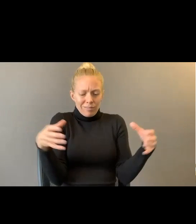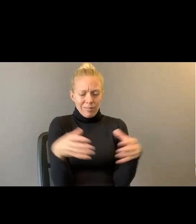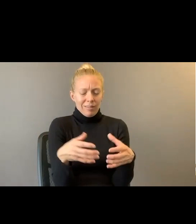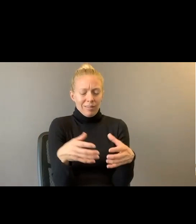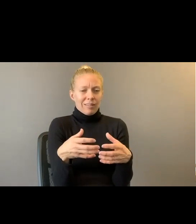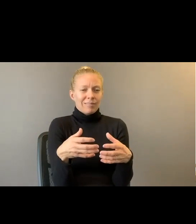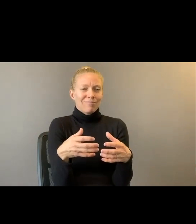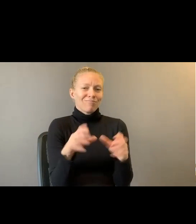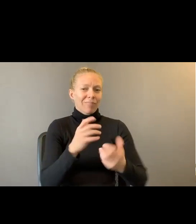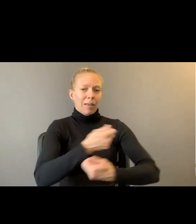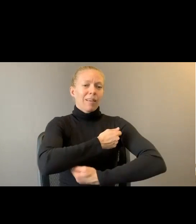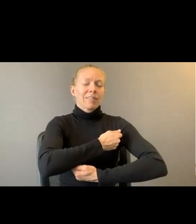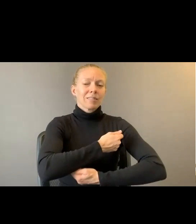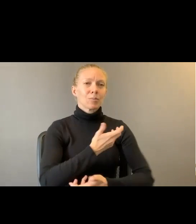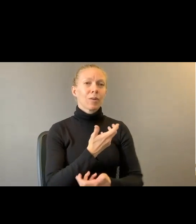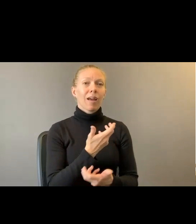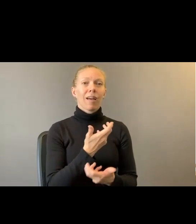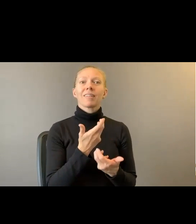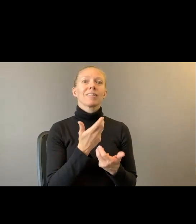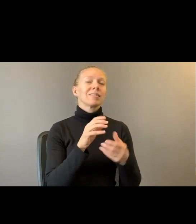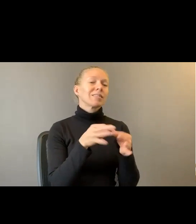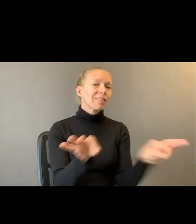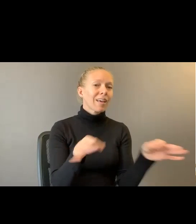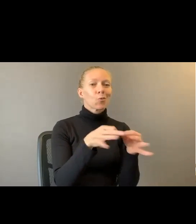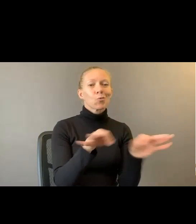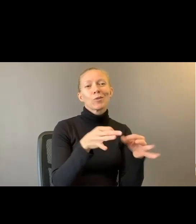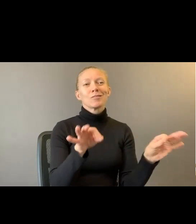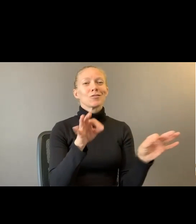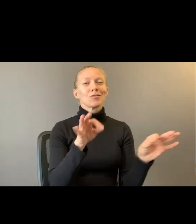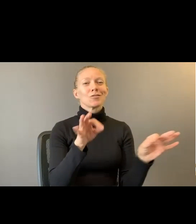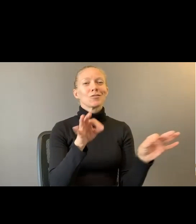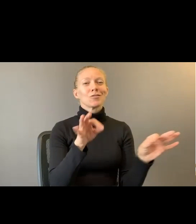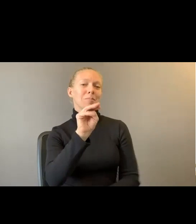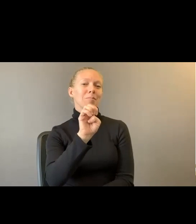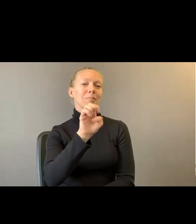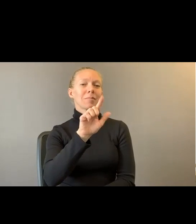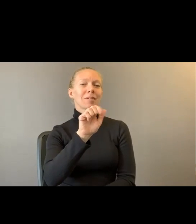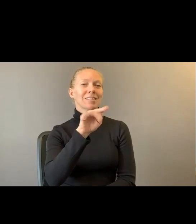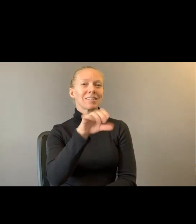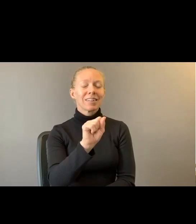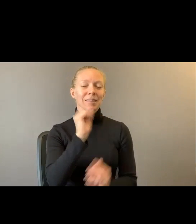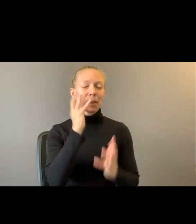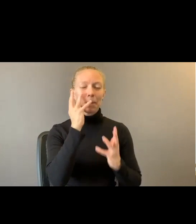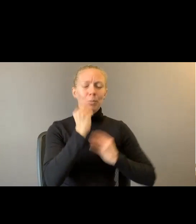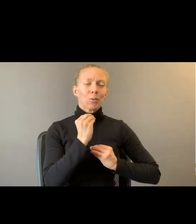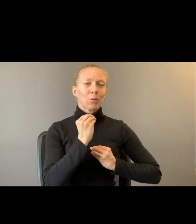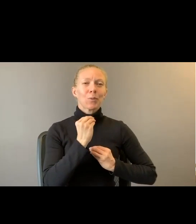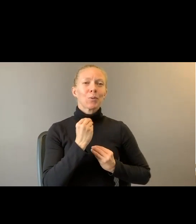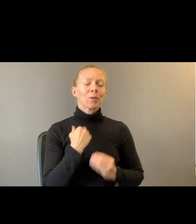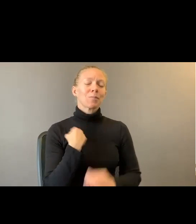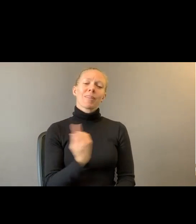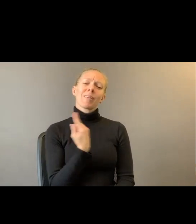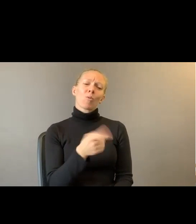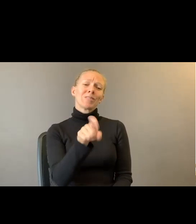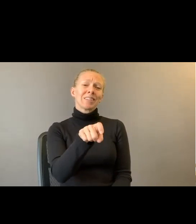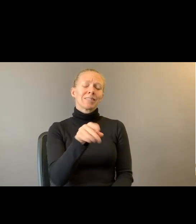all the melanin, all the brilliance. It just, it was something that I always need and I especially need it